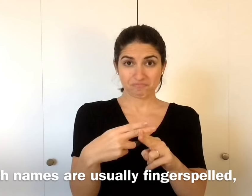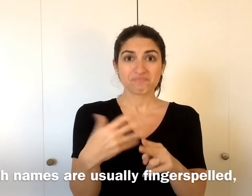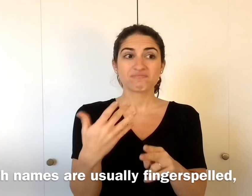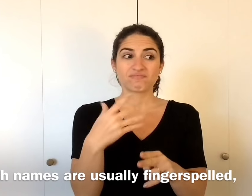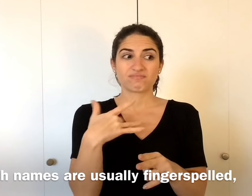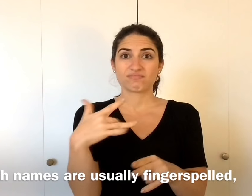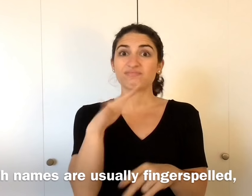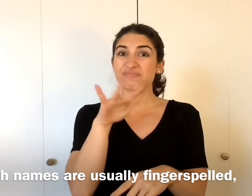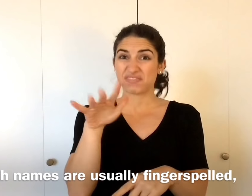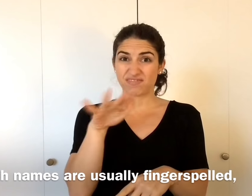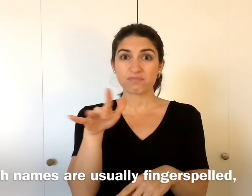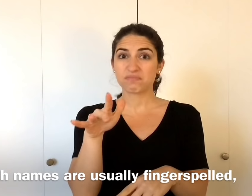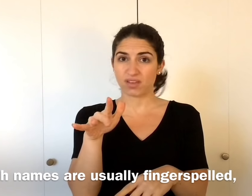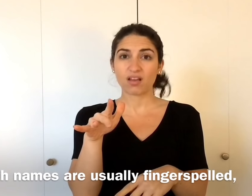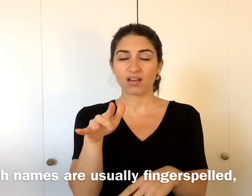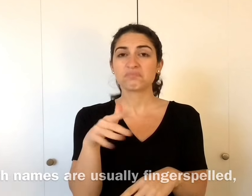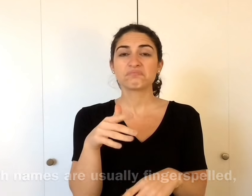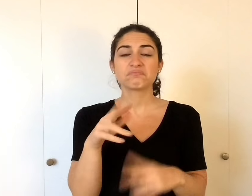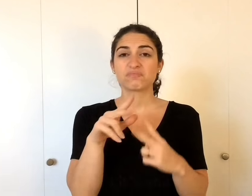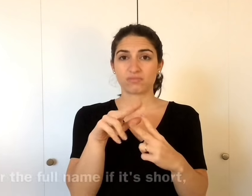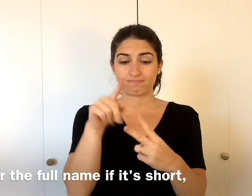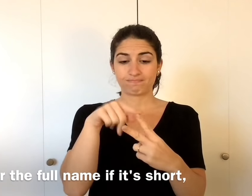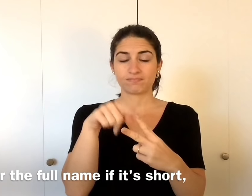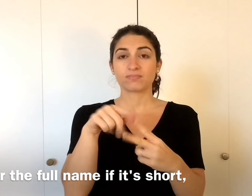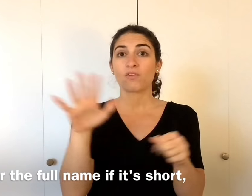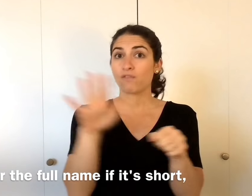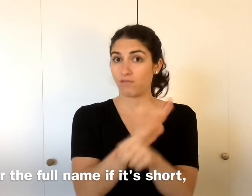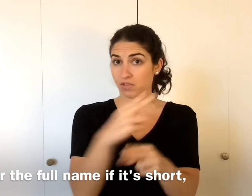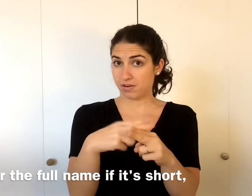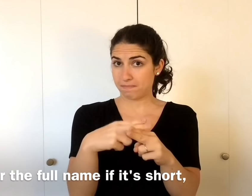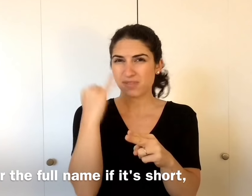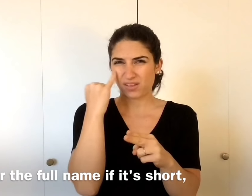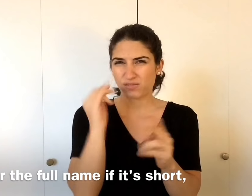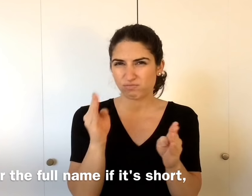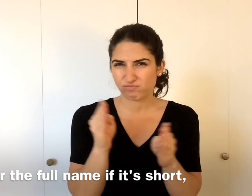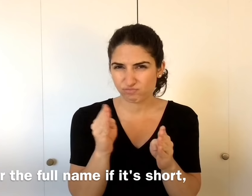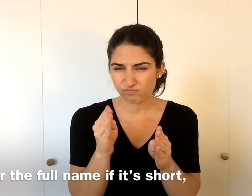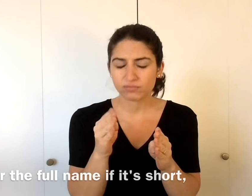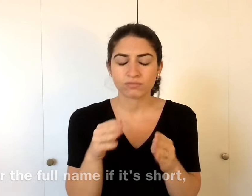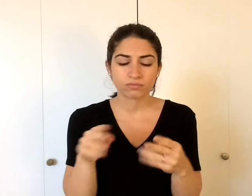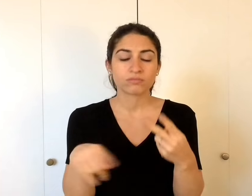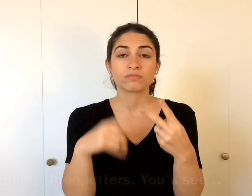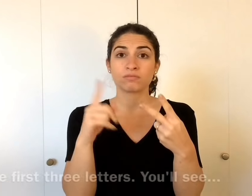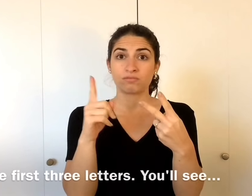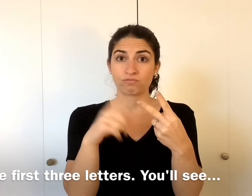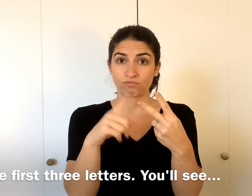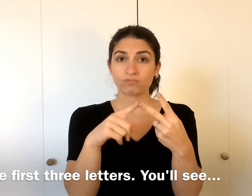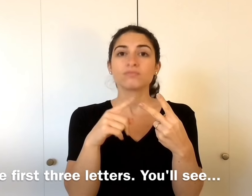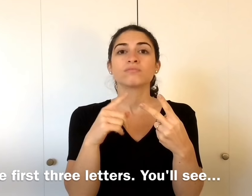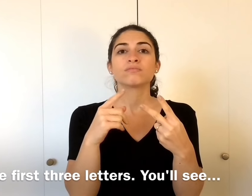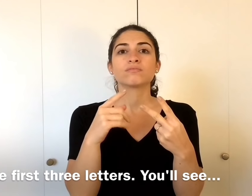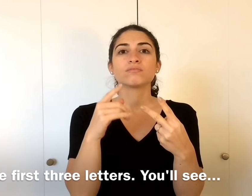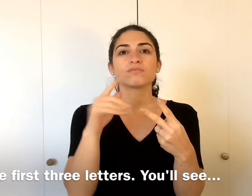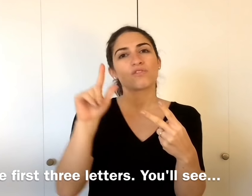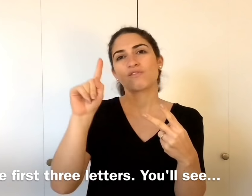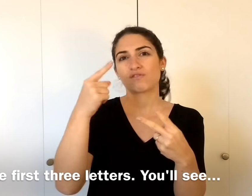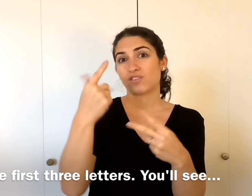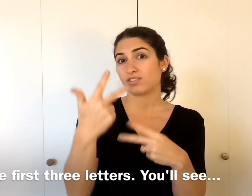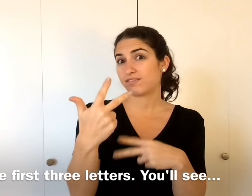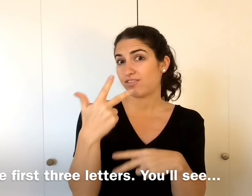The month names tend to be fingerspelled, either the full name if it's short, or it can be, you know, first